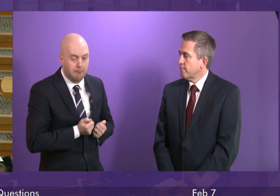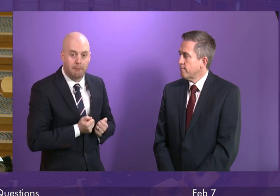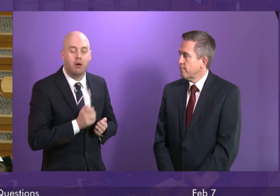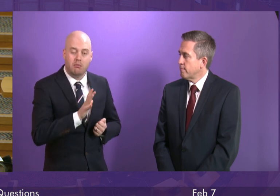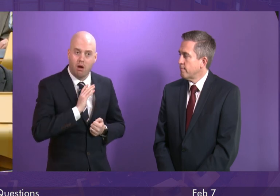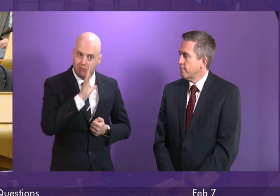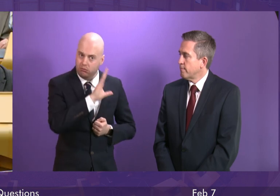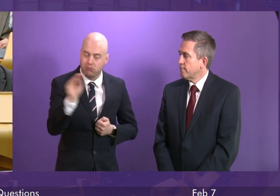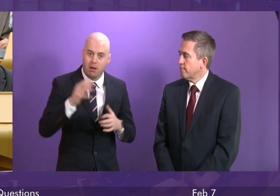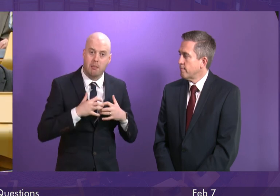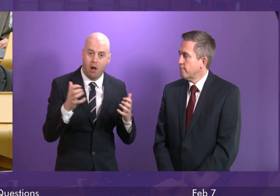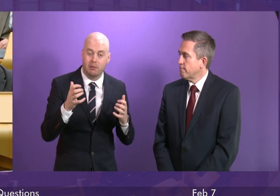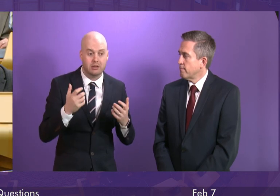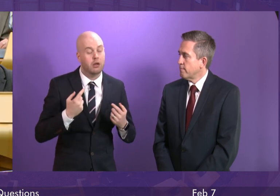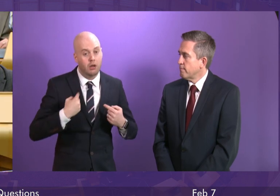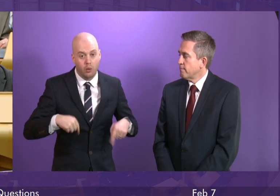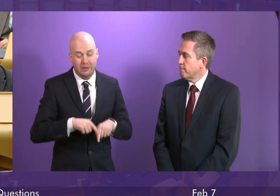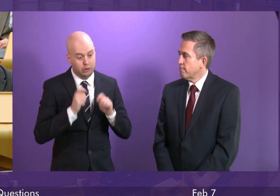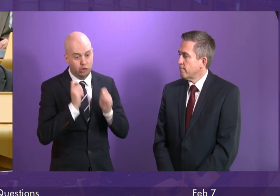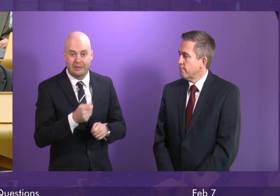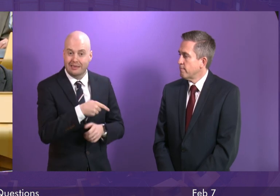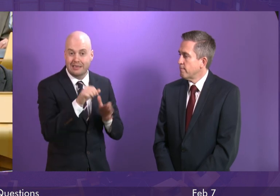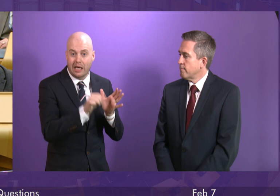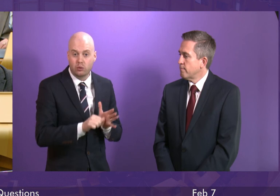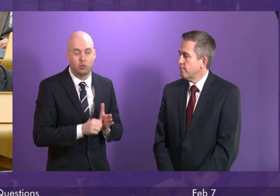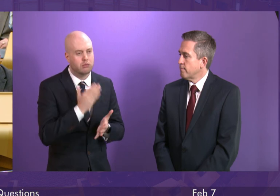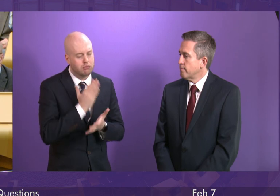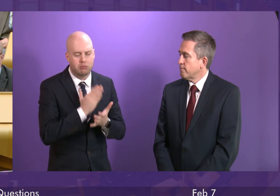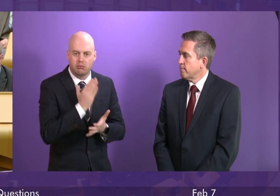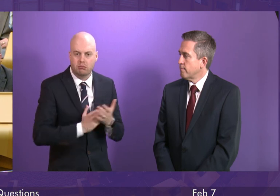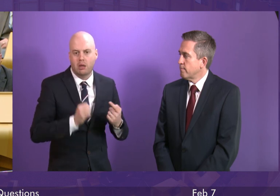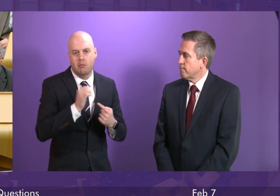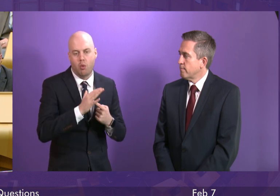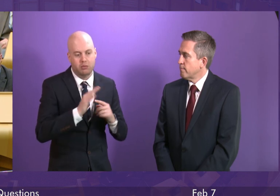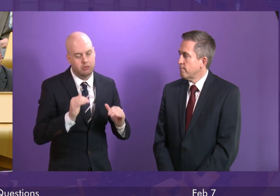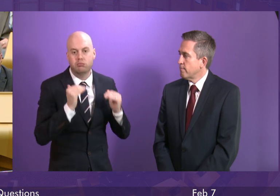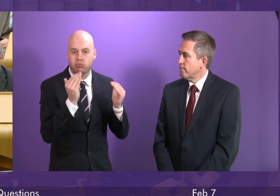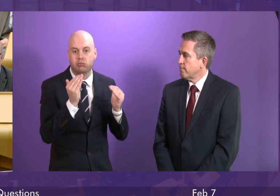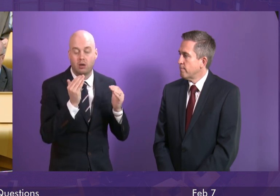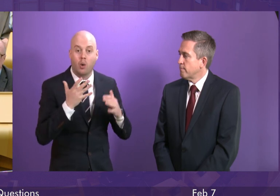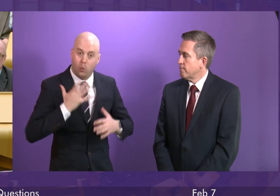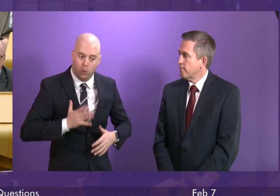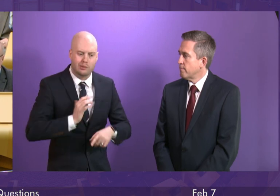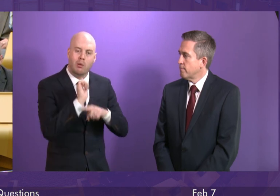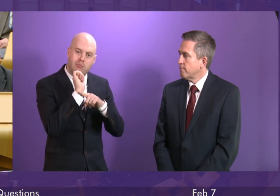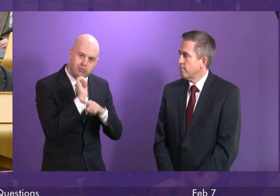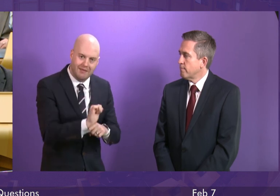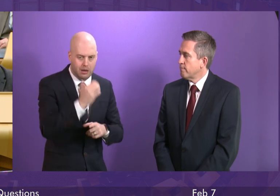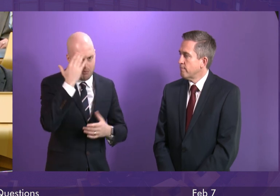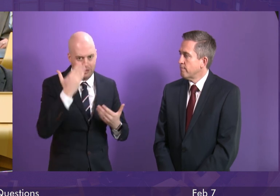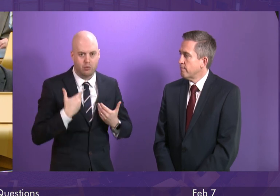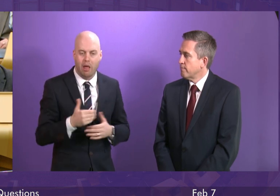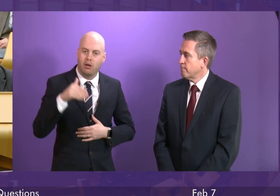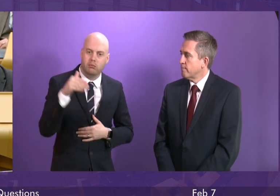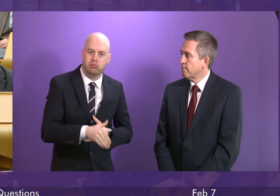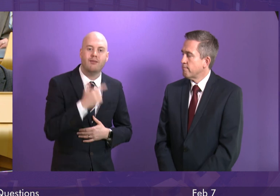we attach to handling these issues and resolving these issues within an overall preventative approach which I think will be in the best interest